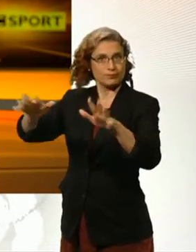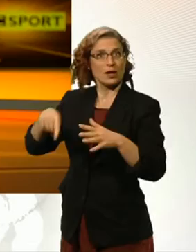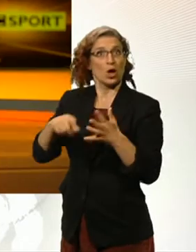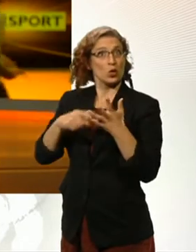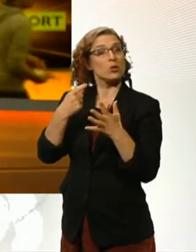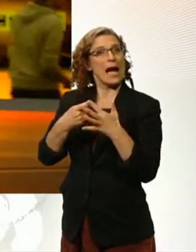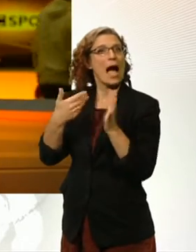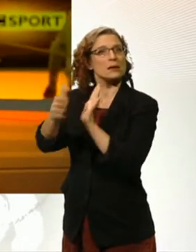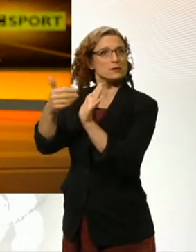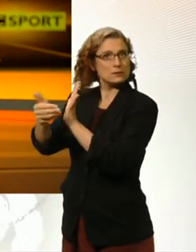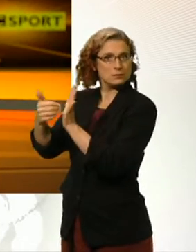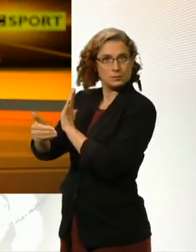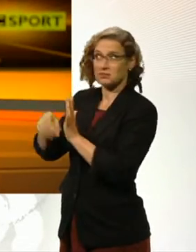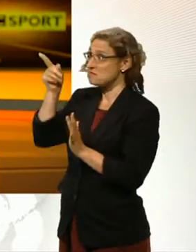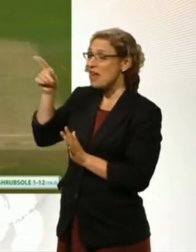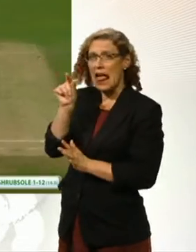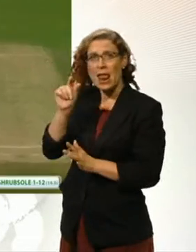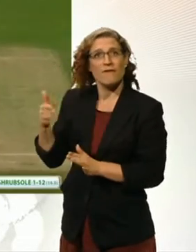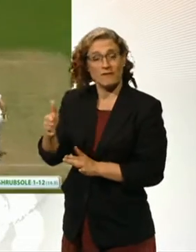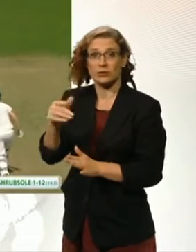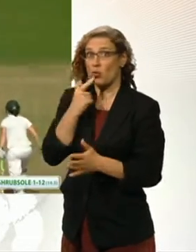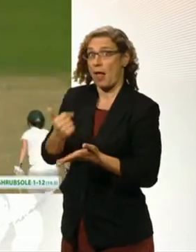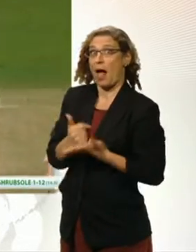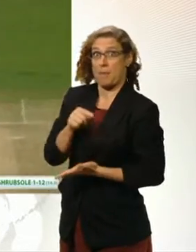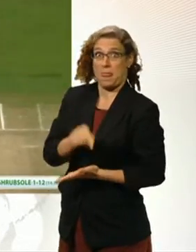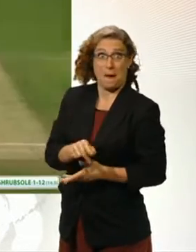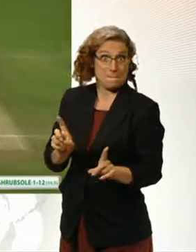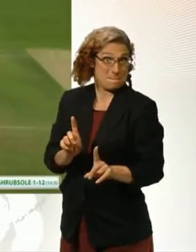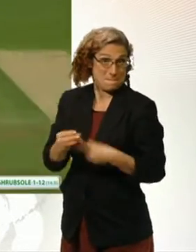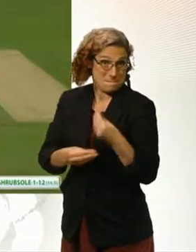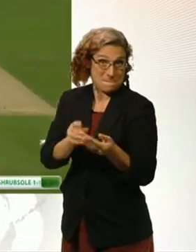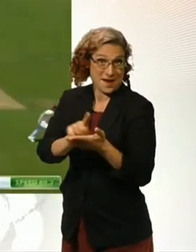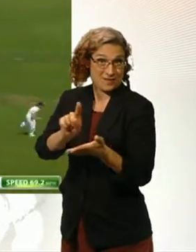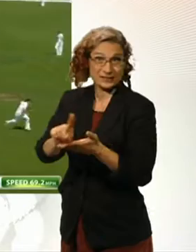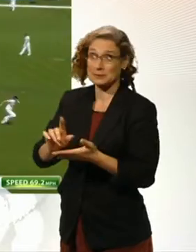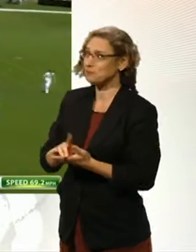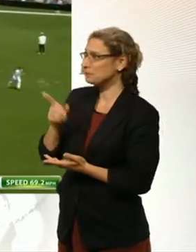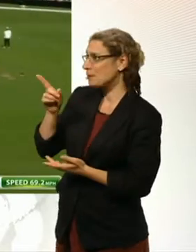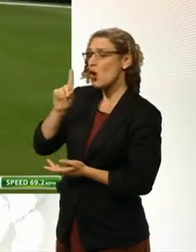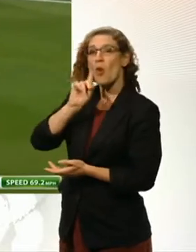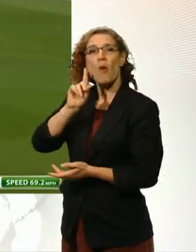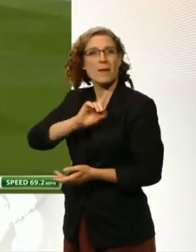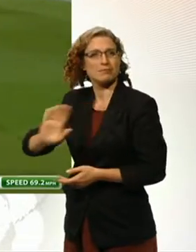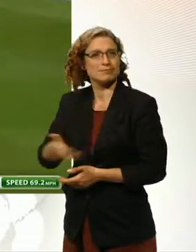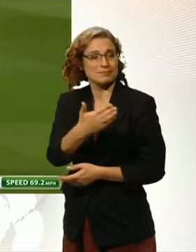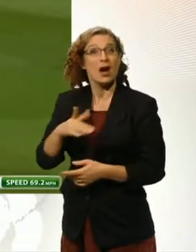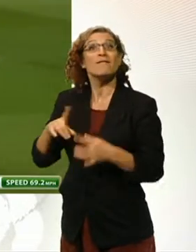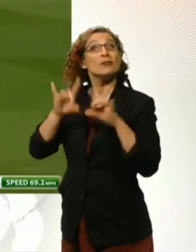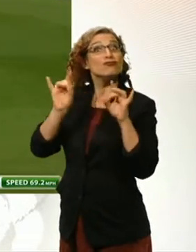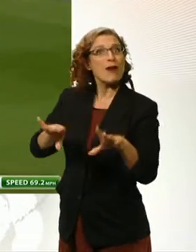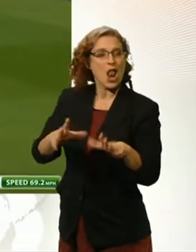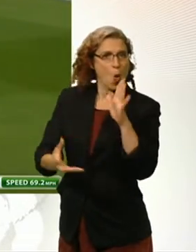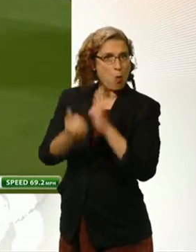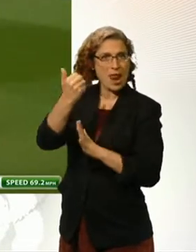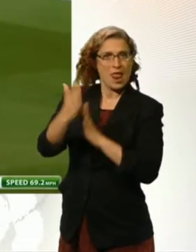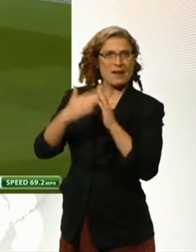And coming up in sport, Australia's women are in prime position at Canterbury in the Ashes Test match. A win for Australia would mean they'd lead